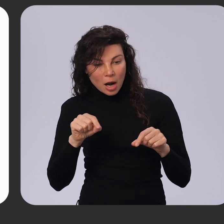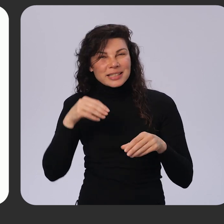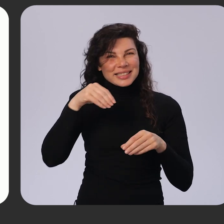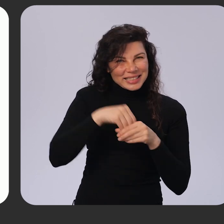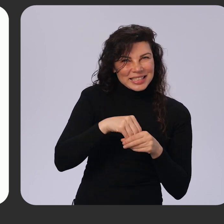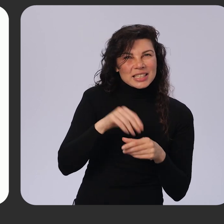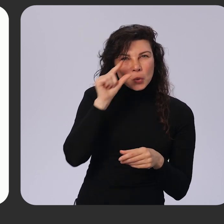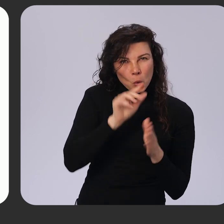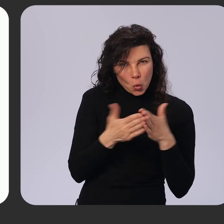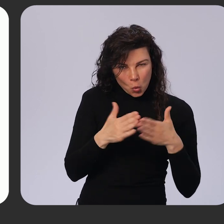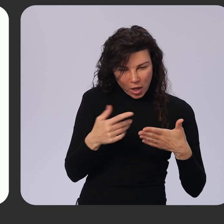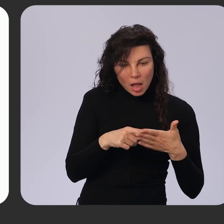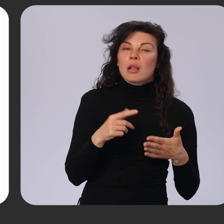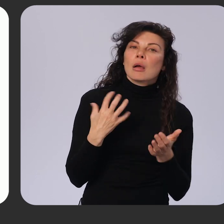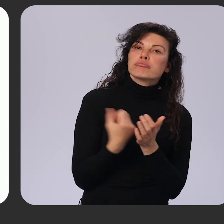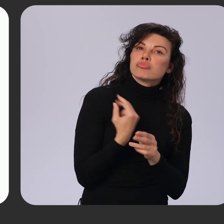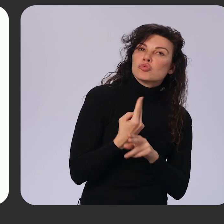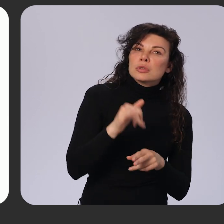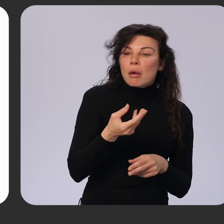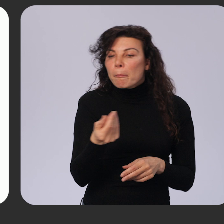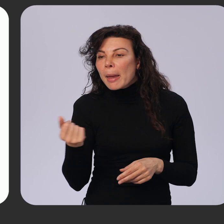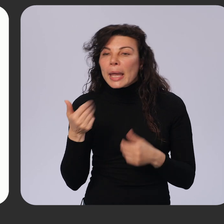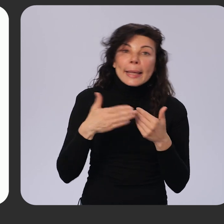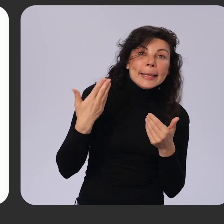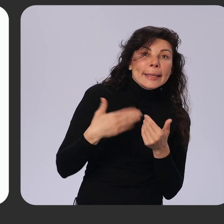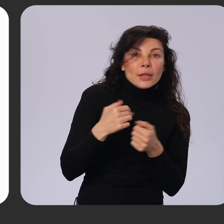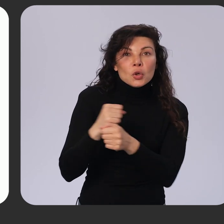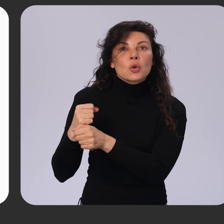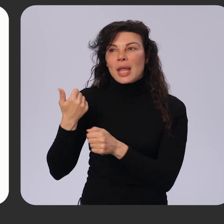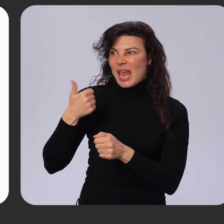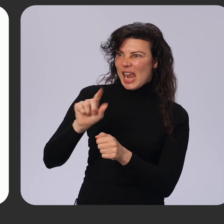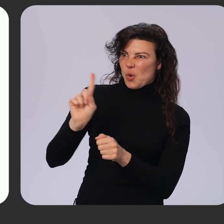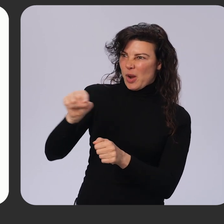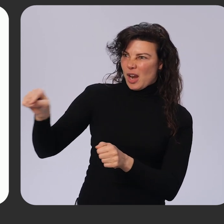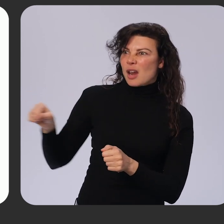to pay easily and securely anywhere Google Pay and contactless payments are accepted.